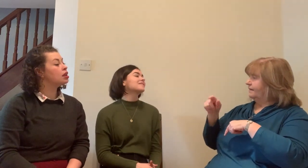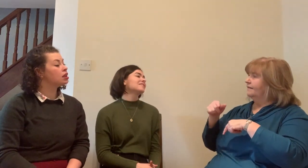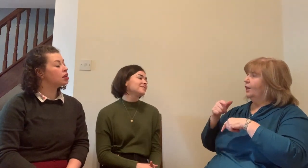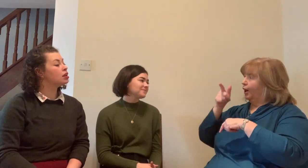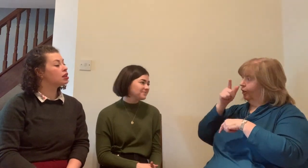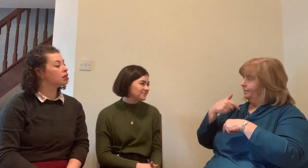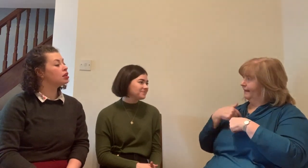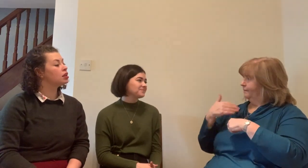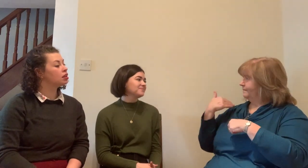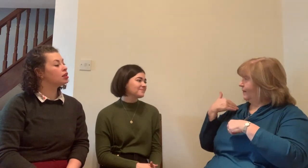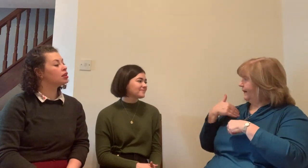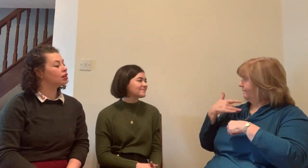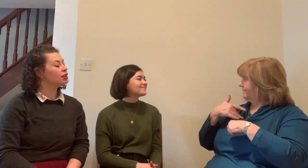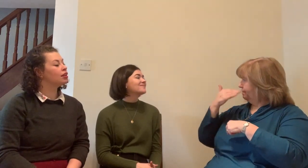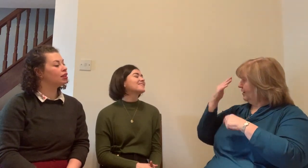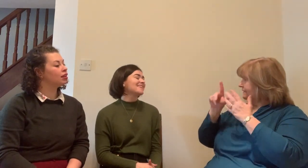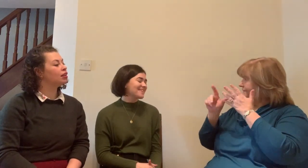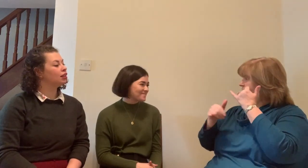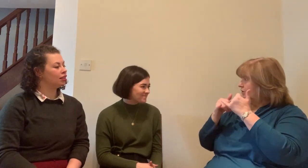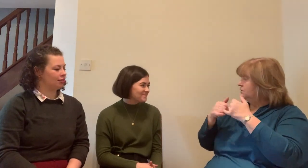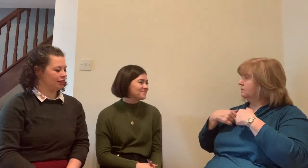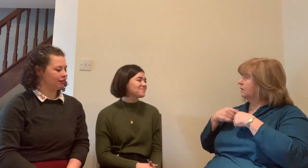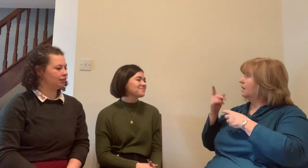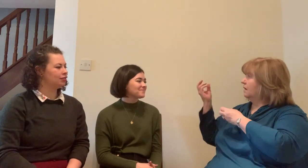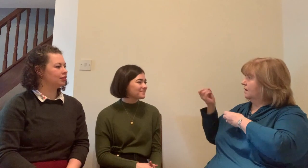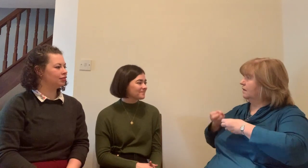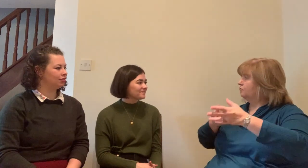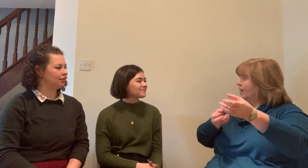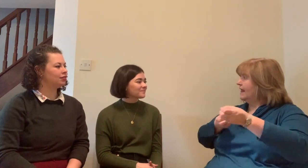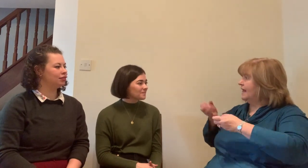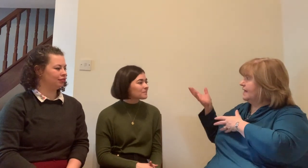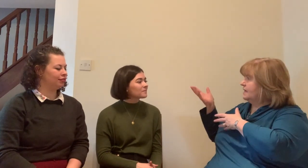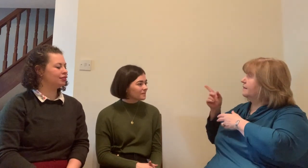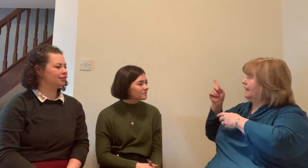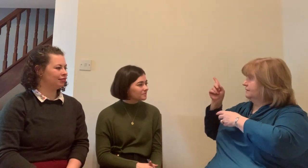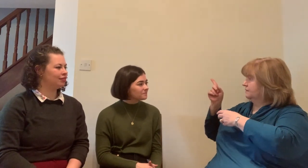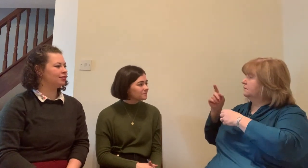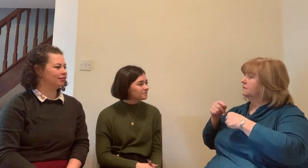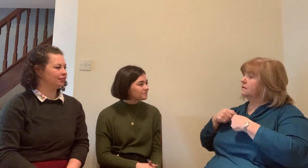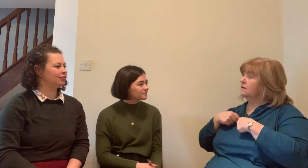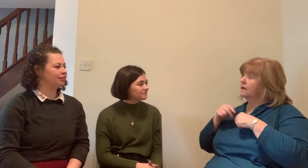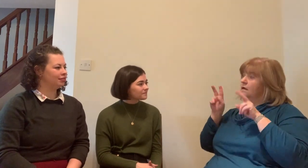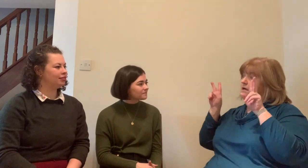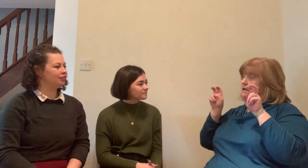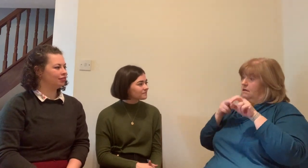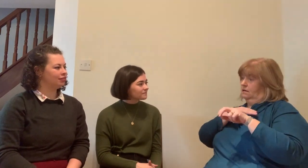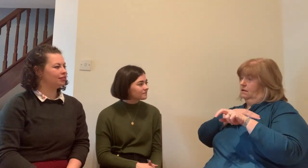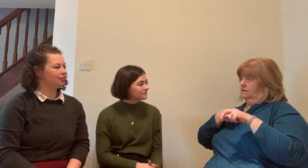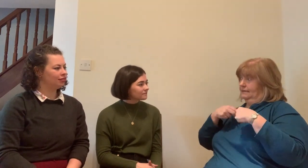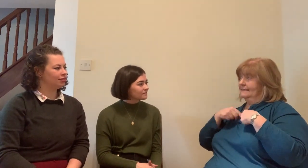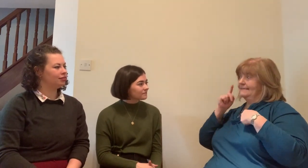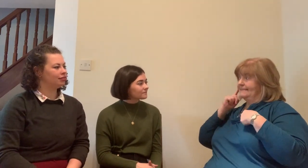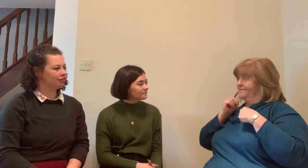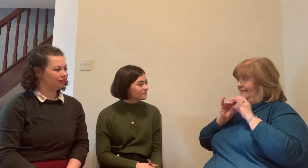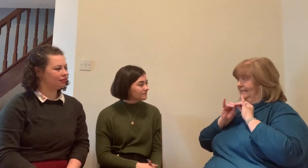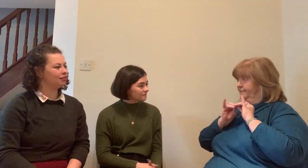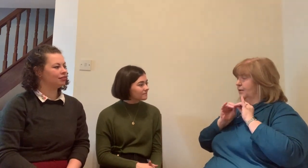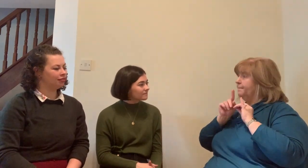understand how to engage with them. You have some interpreters who have a fantastic skill set. They're qualified. They have a degree in